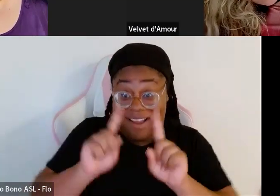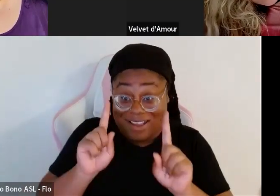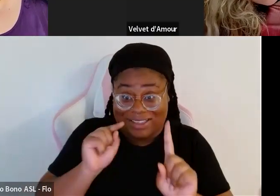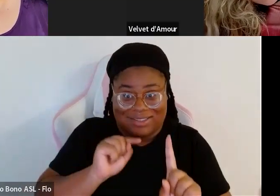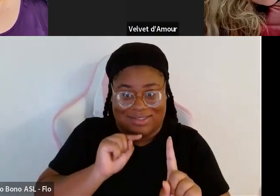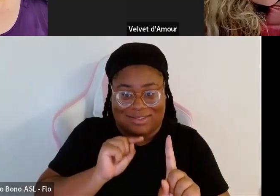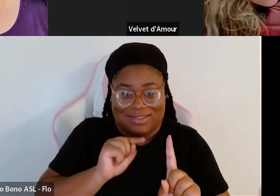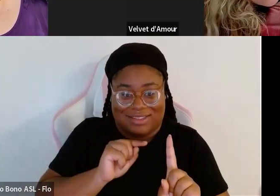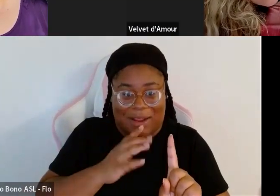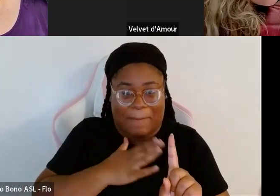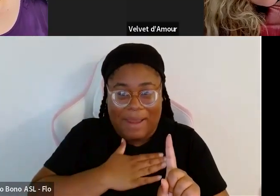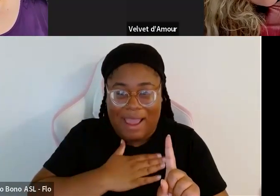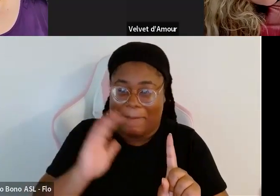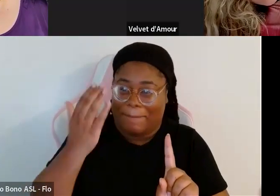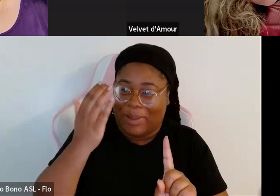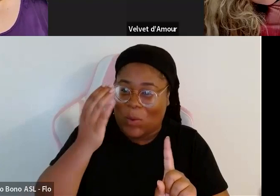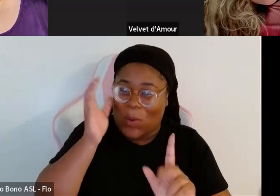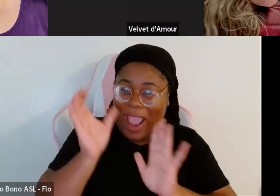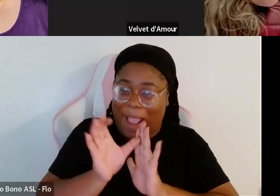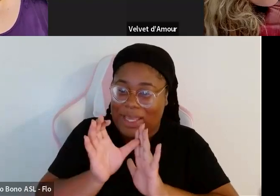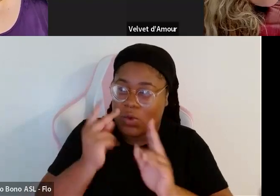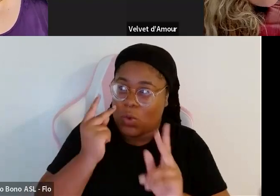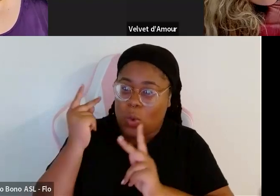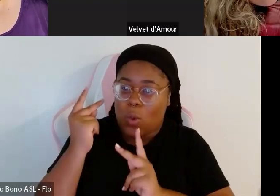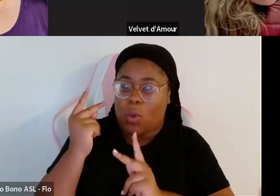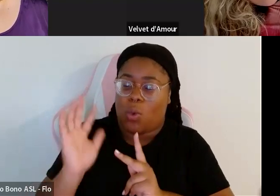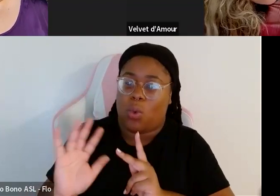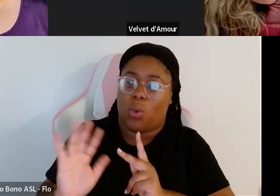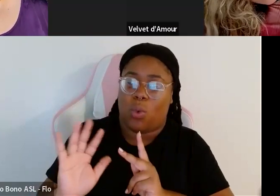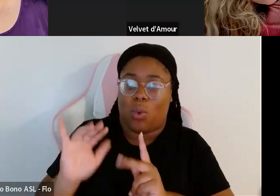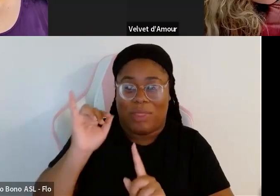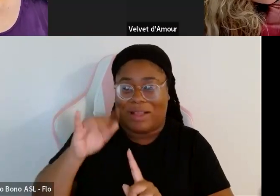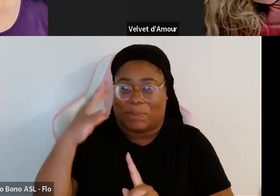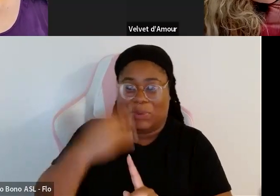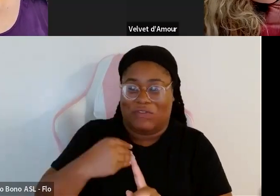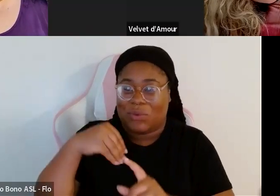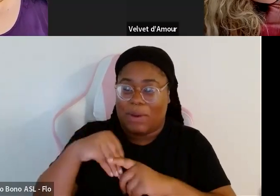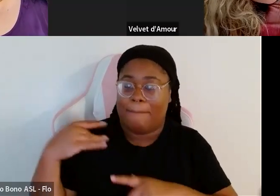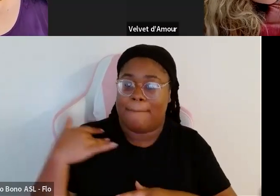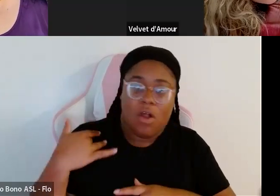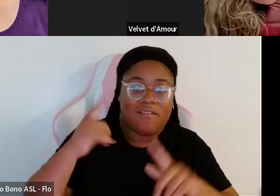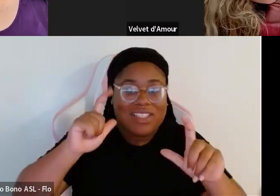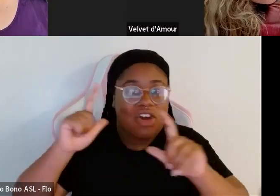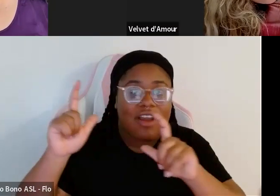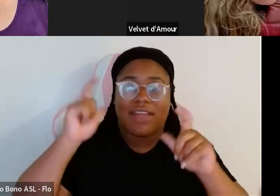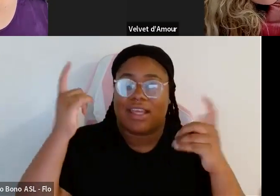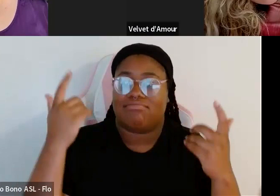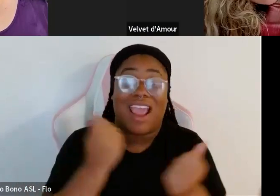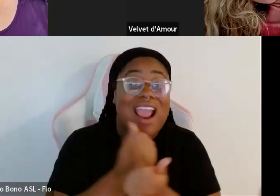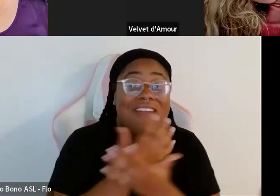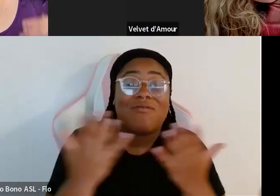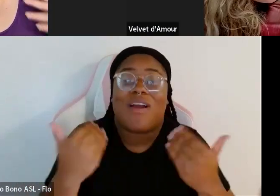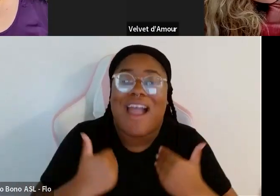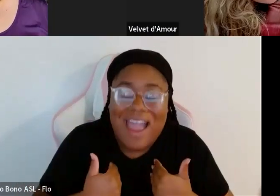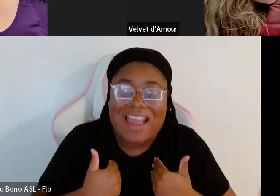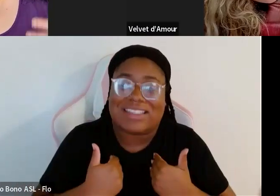like my mirror image in a sense I think it's so important in modeling in photography that everyone gets